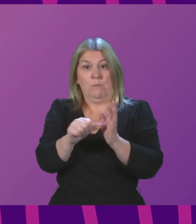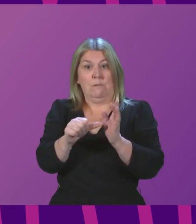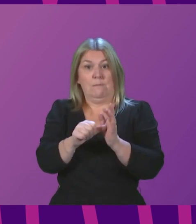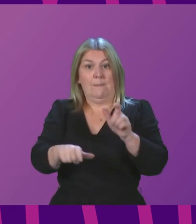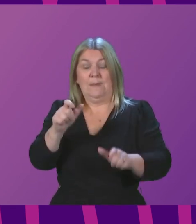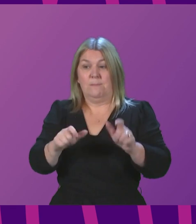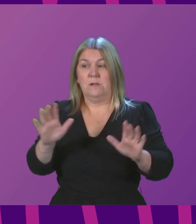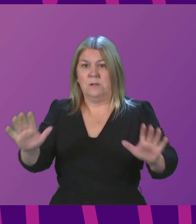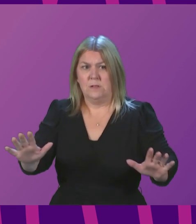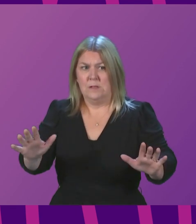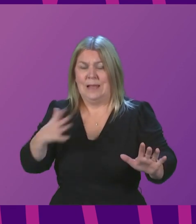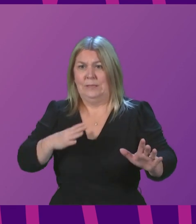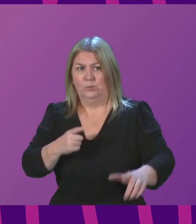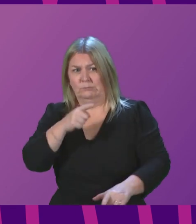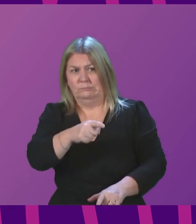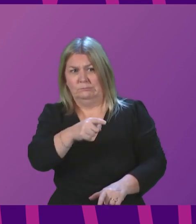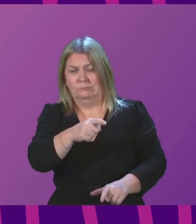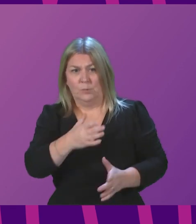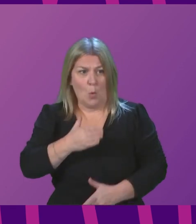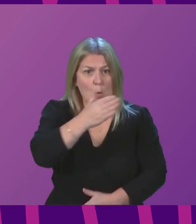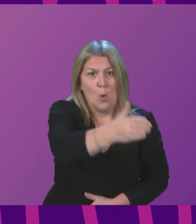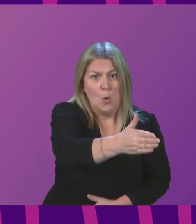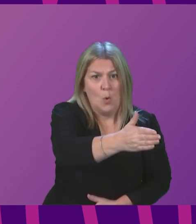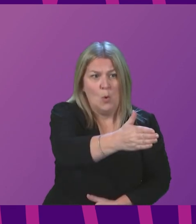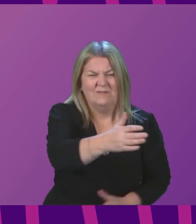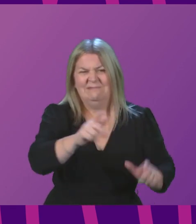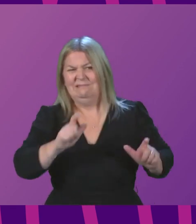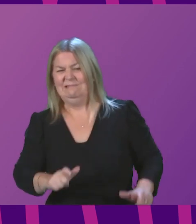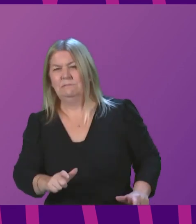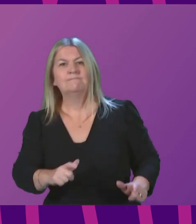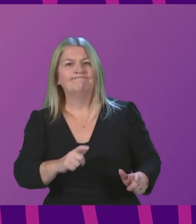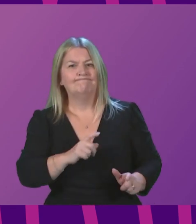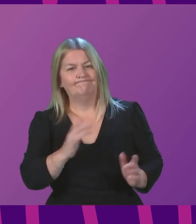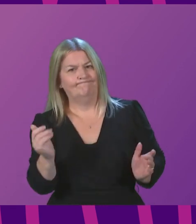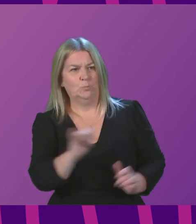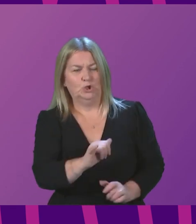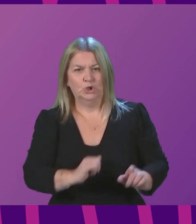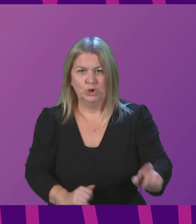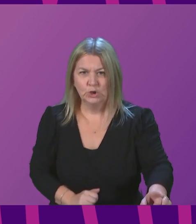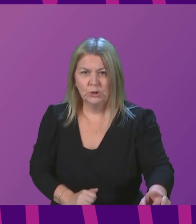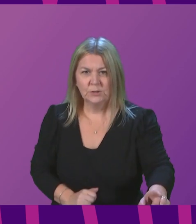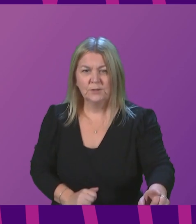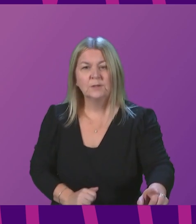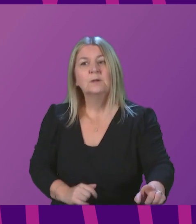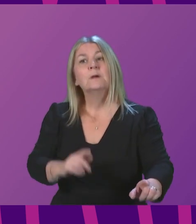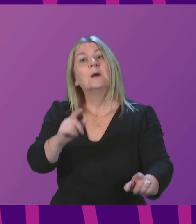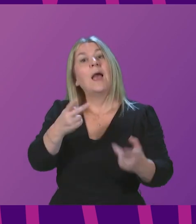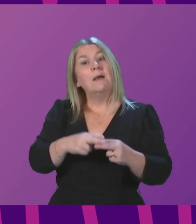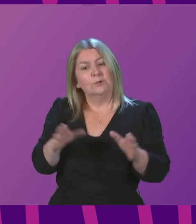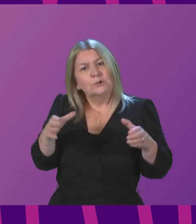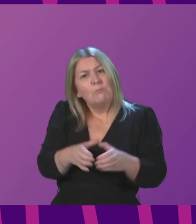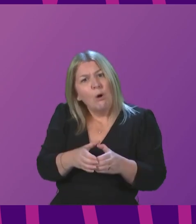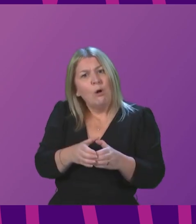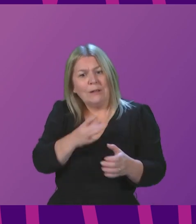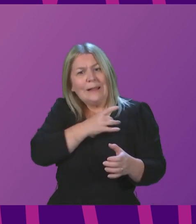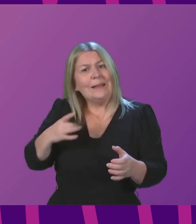vaccination clinics. So it is not the case that had we had more mass clinics rather than the several smaller ones, that we would have vaccinated more people. That is